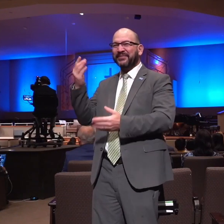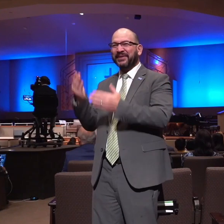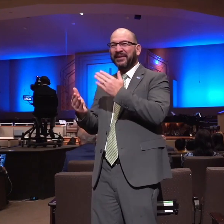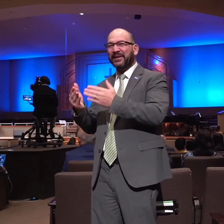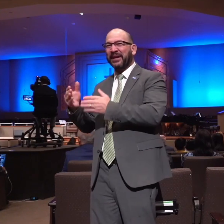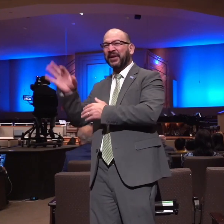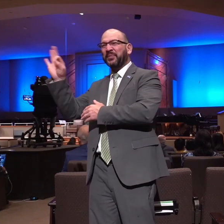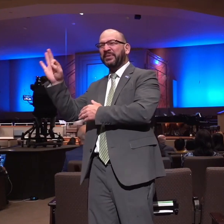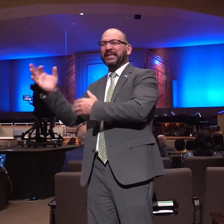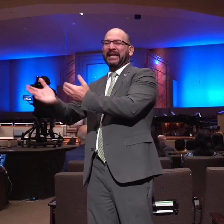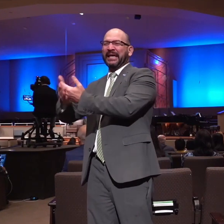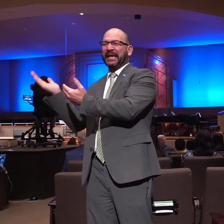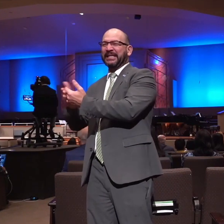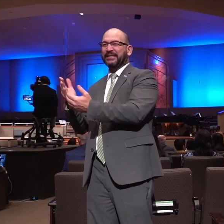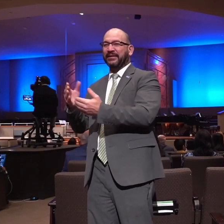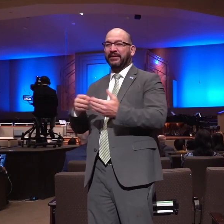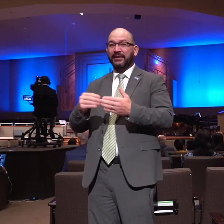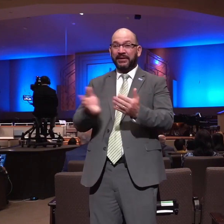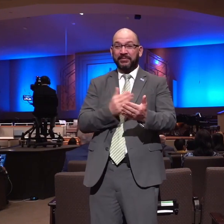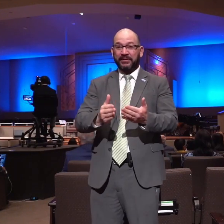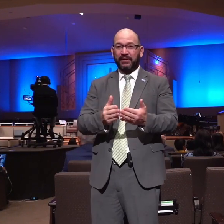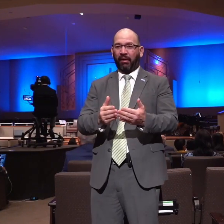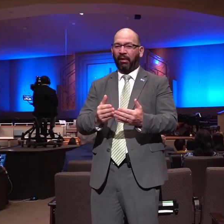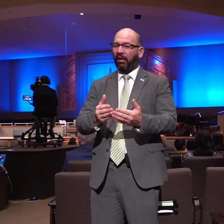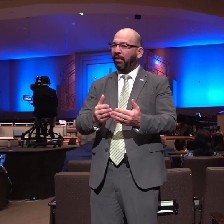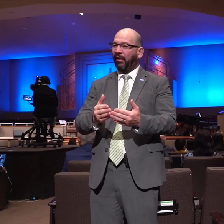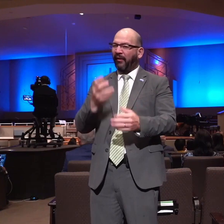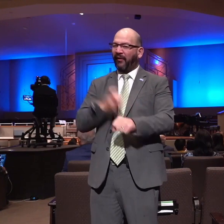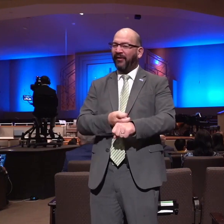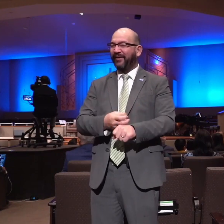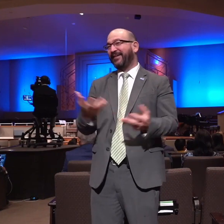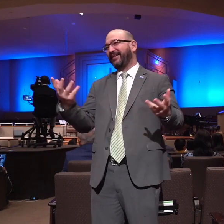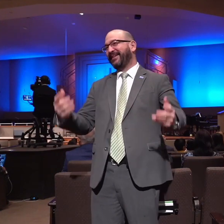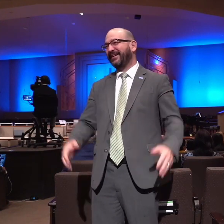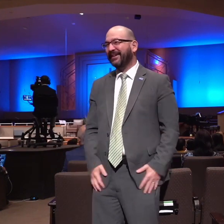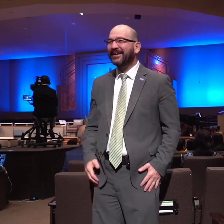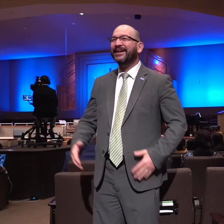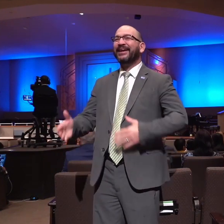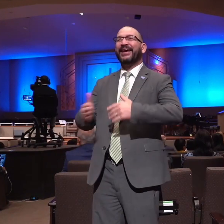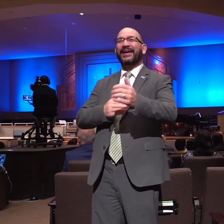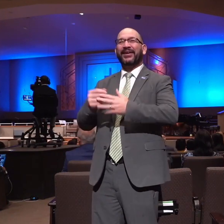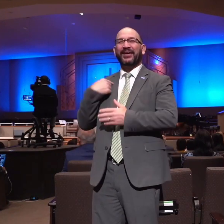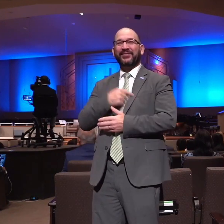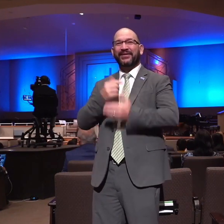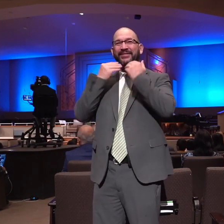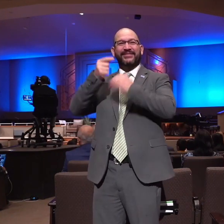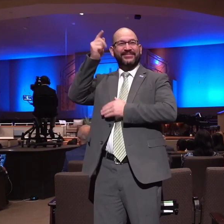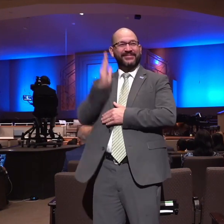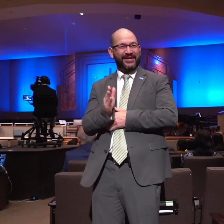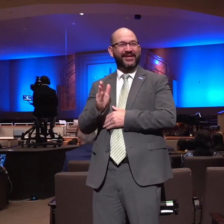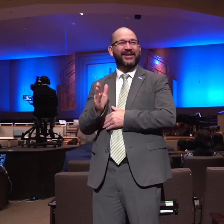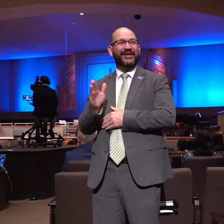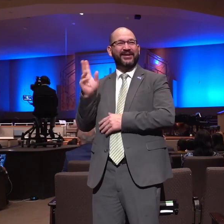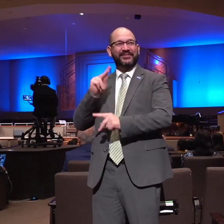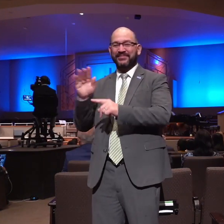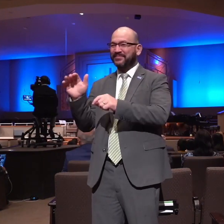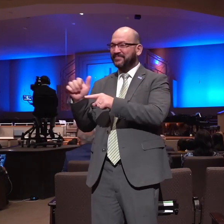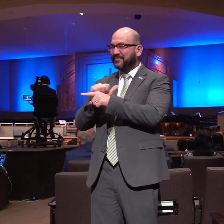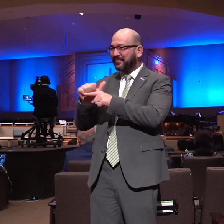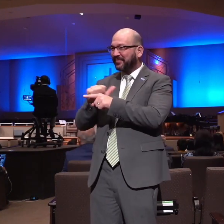you that and we sure benefit from all the great preparation around here don't we the choir and the specials and all the things that we get to